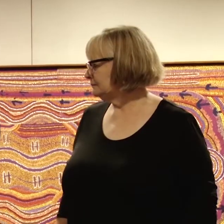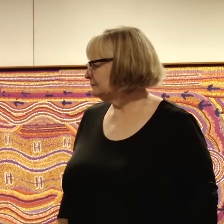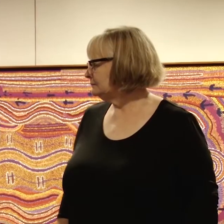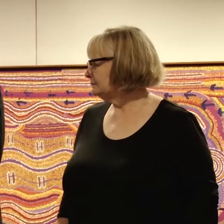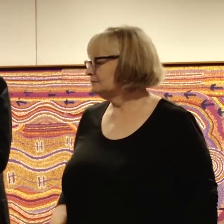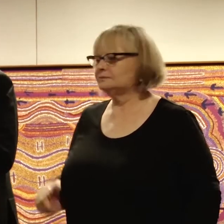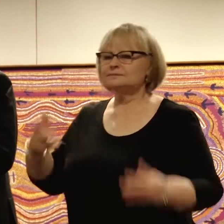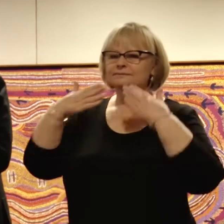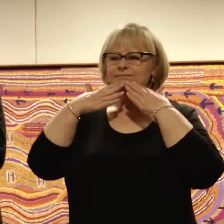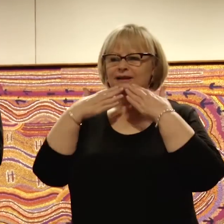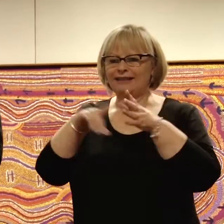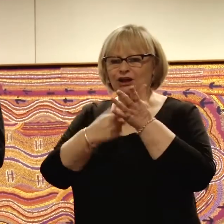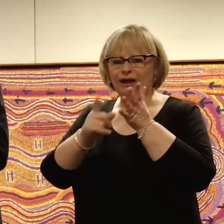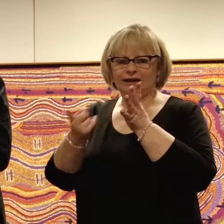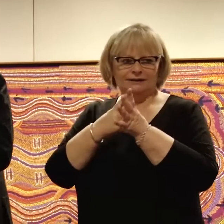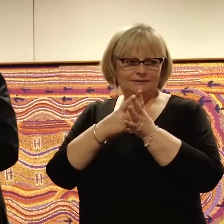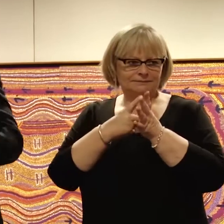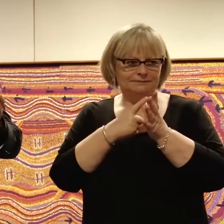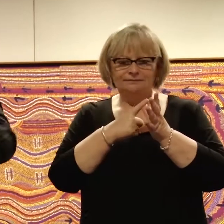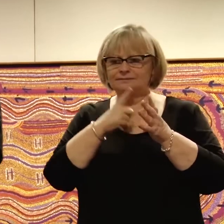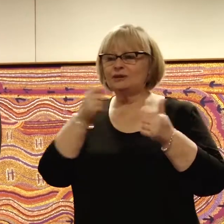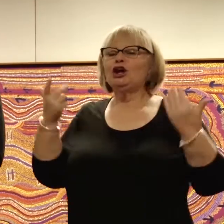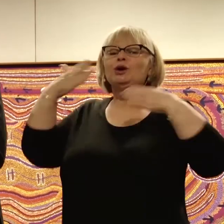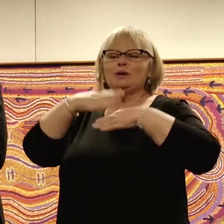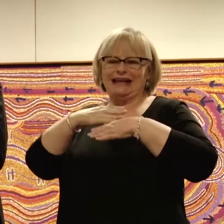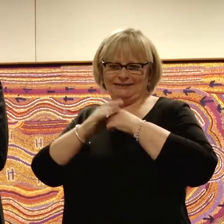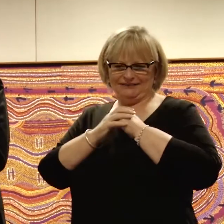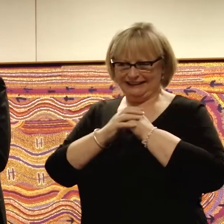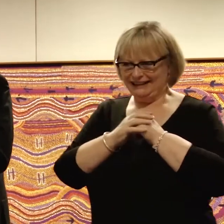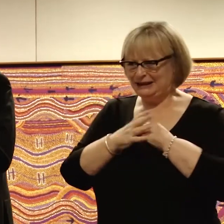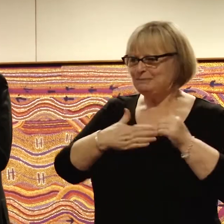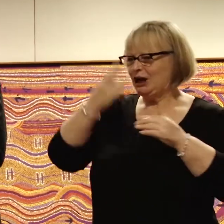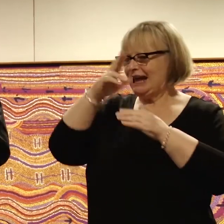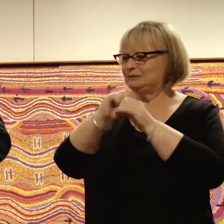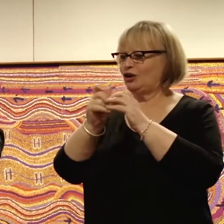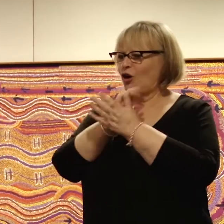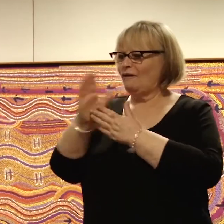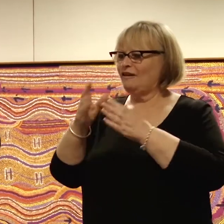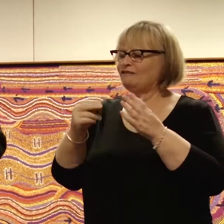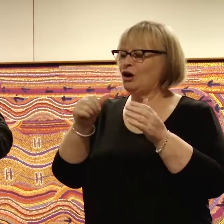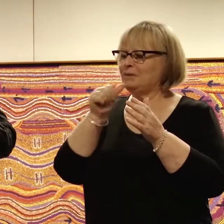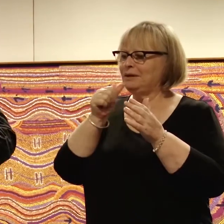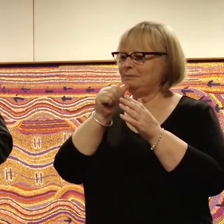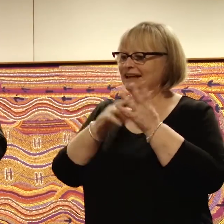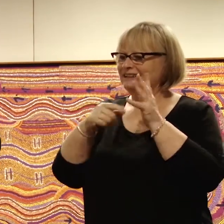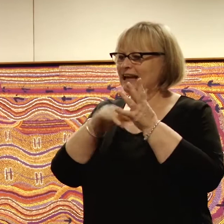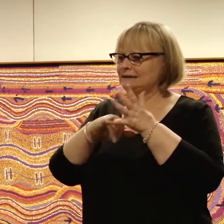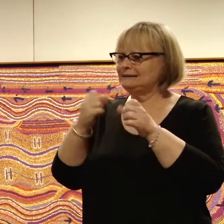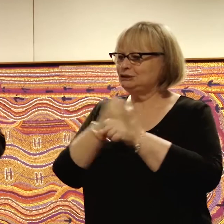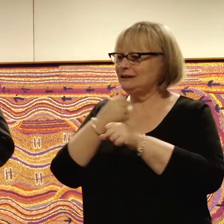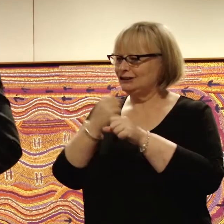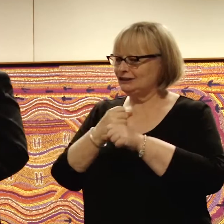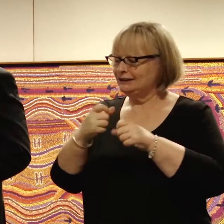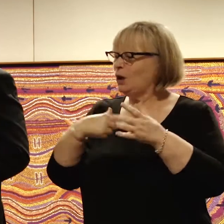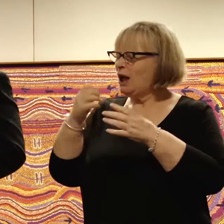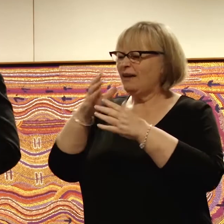Thank you, thank you Kyle. Good evening. My name is Gough from Beernuts Productions, a production company based